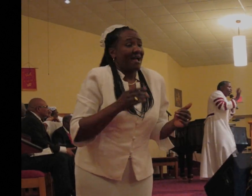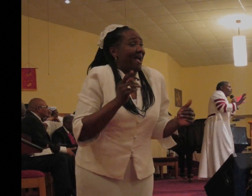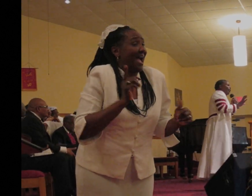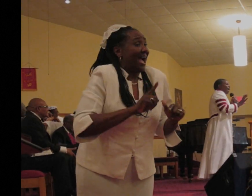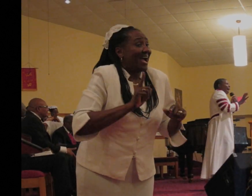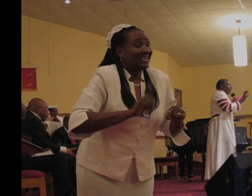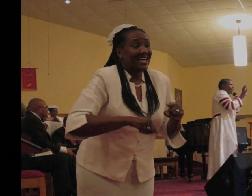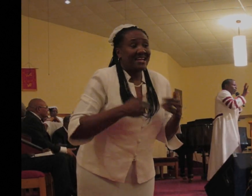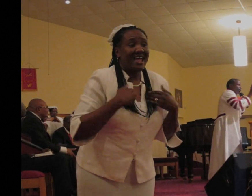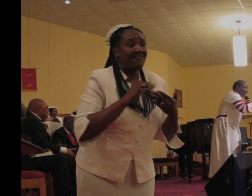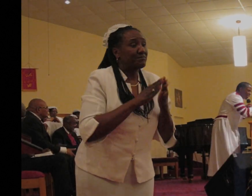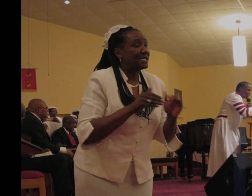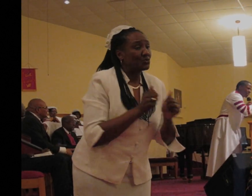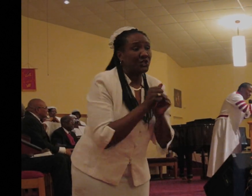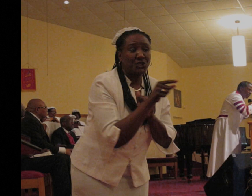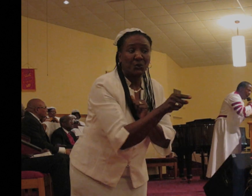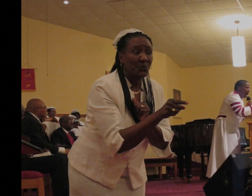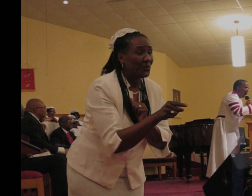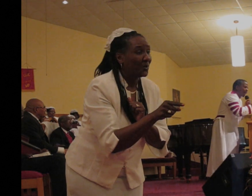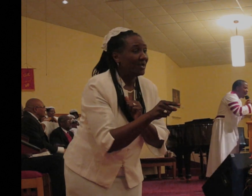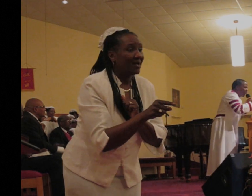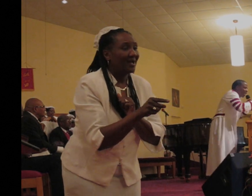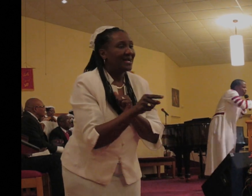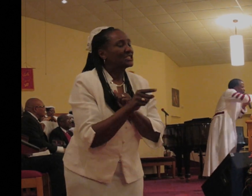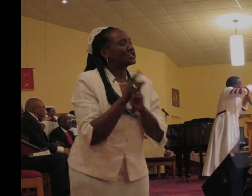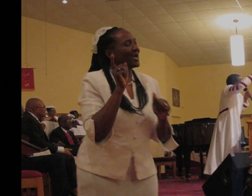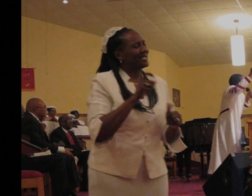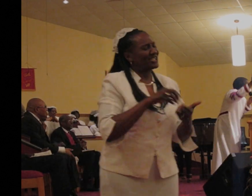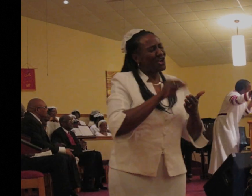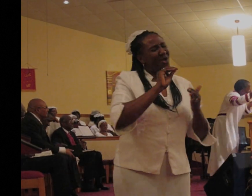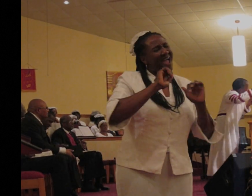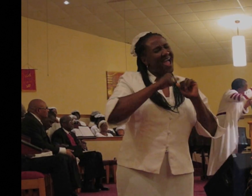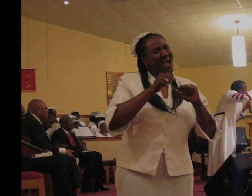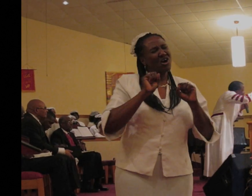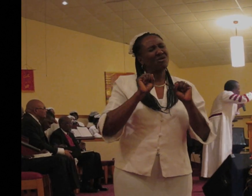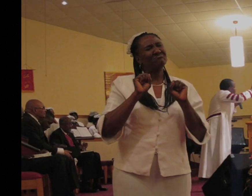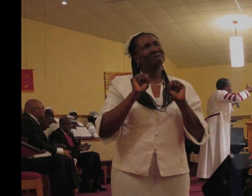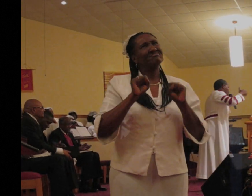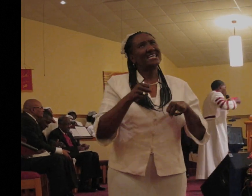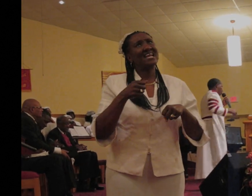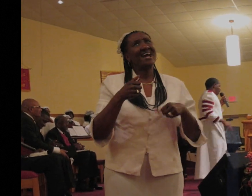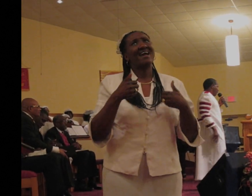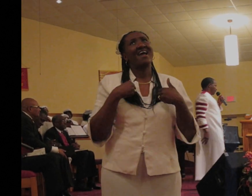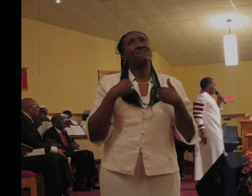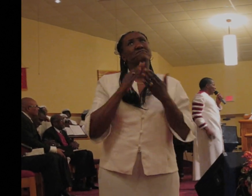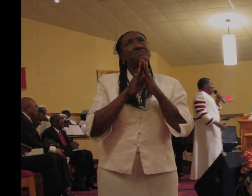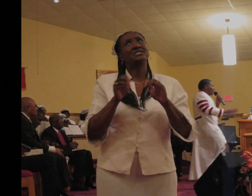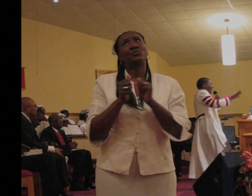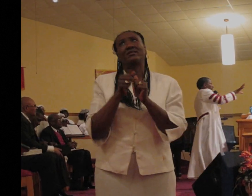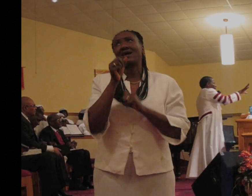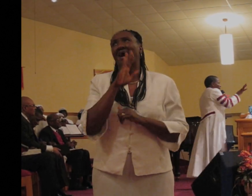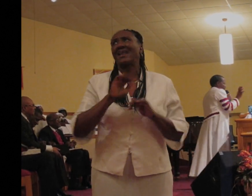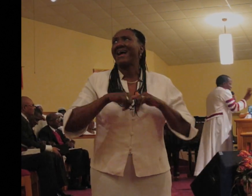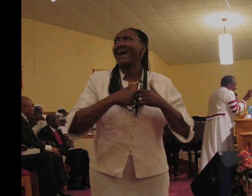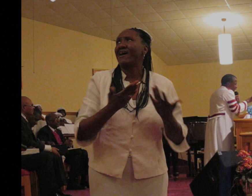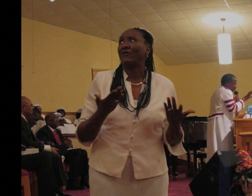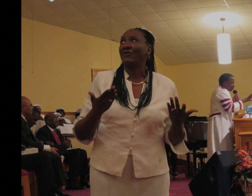learn how to get the peace of God that will surpass all understanding. I've got to get at peace with